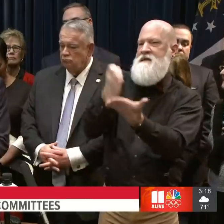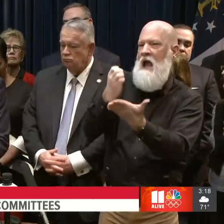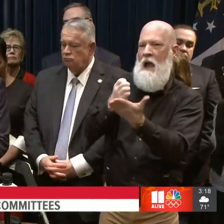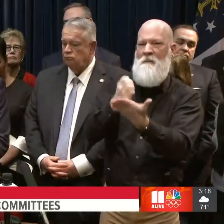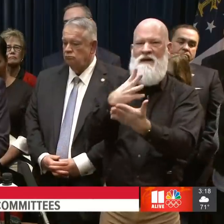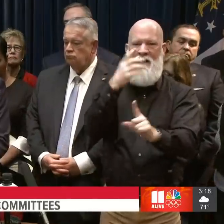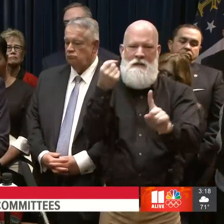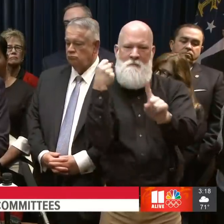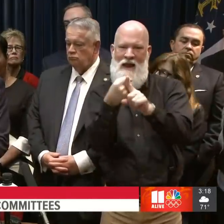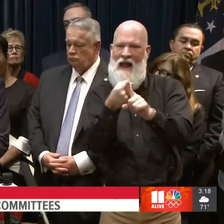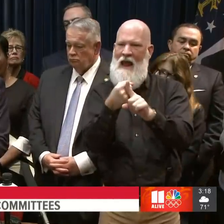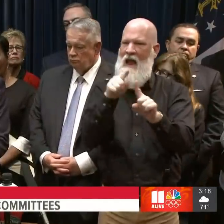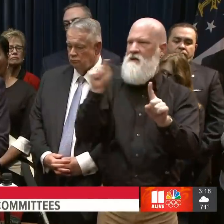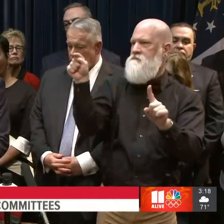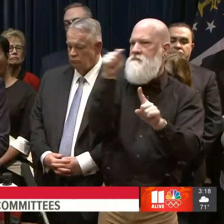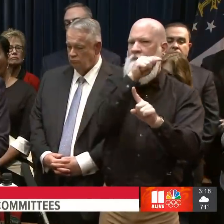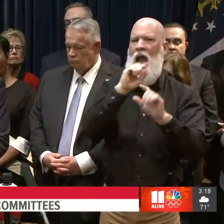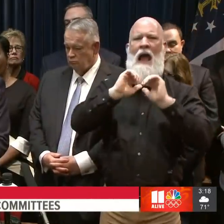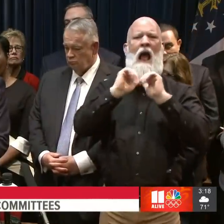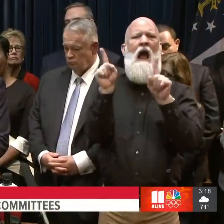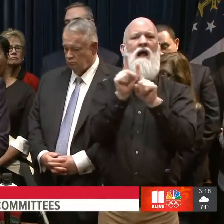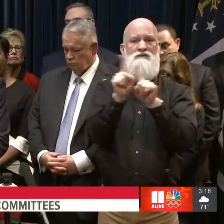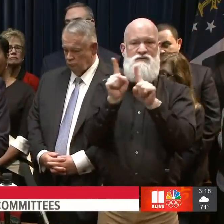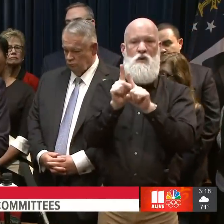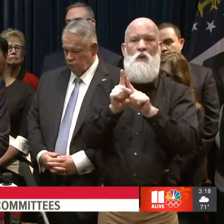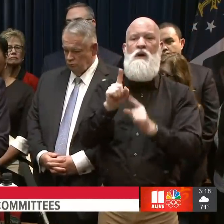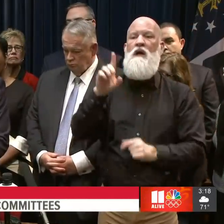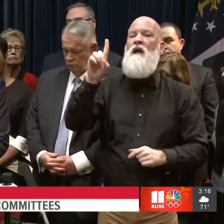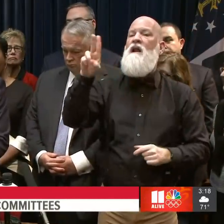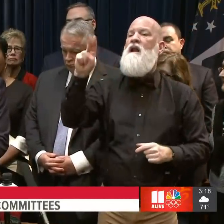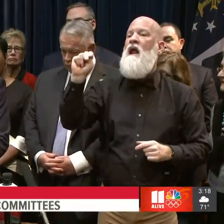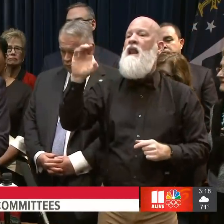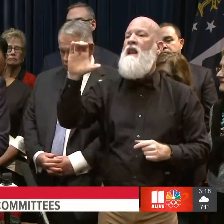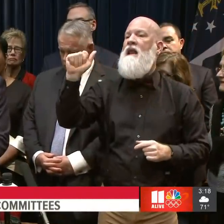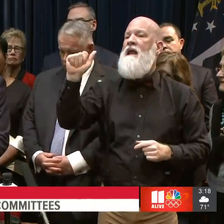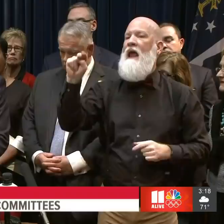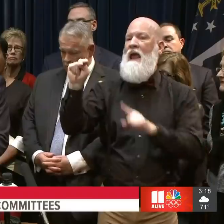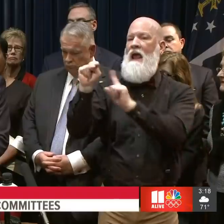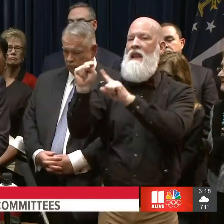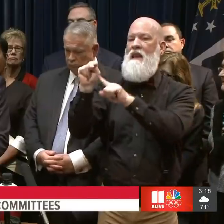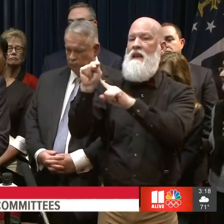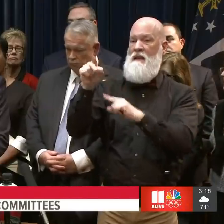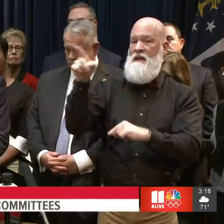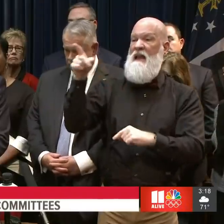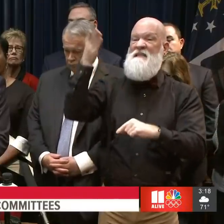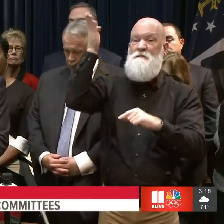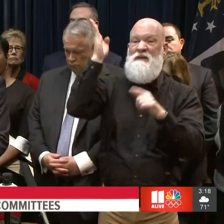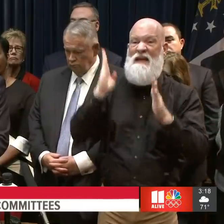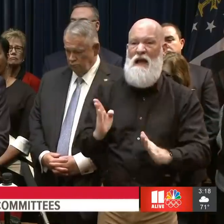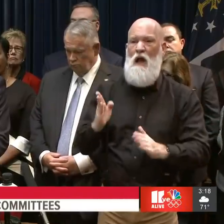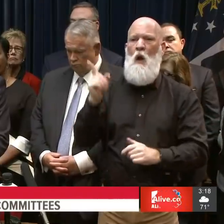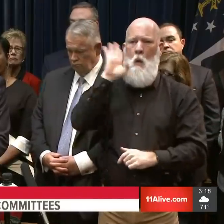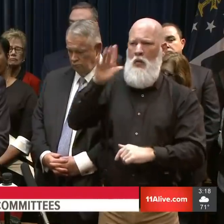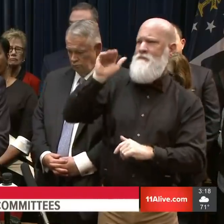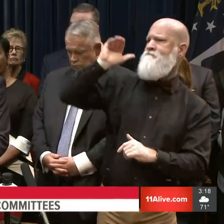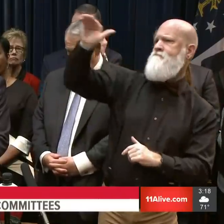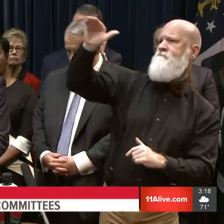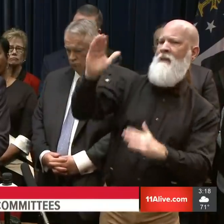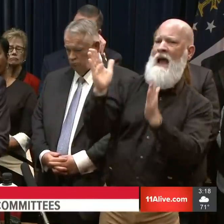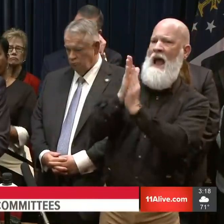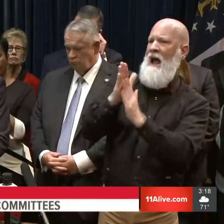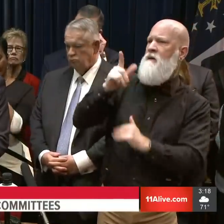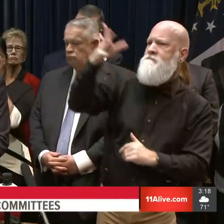Raulston or their designees to serve on this committee with us. I'm also creating a Primary Care